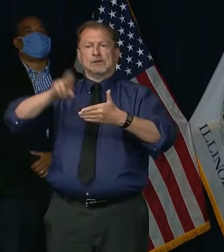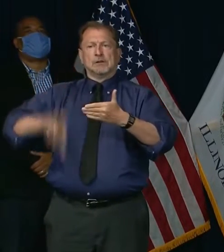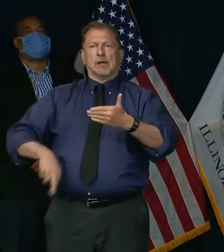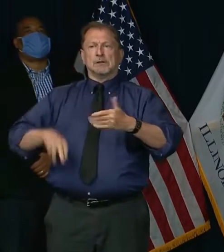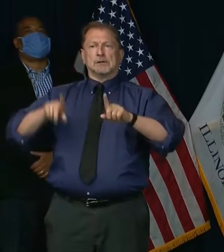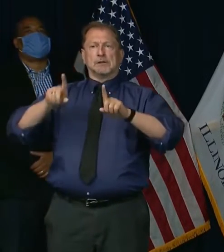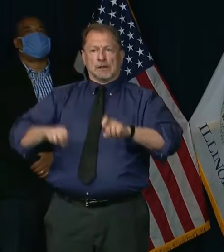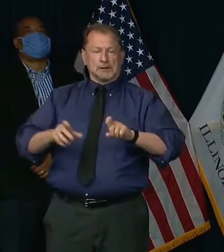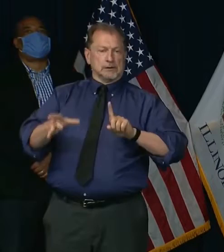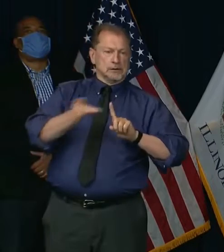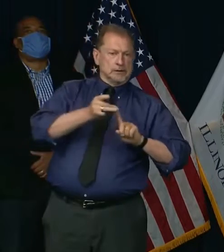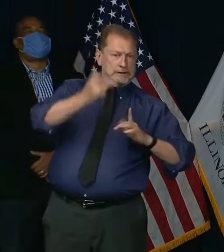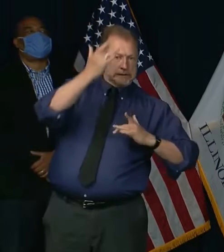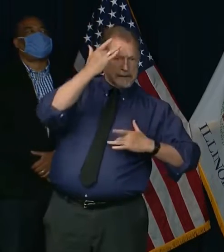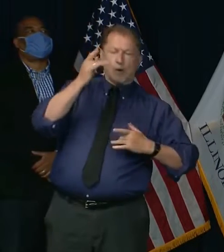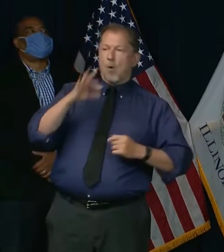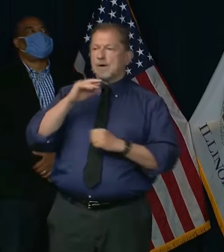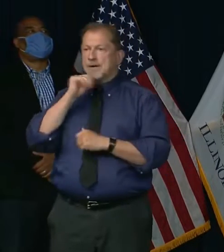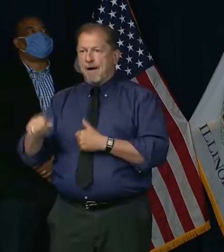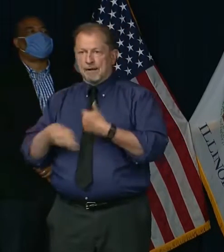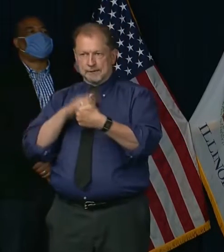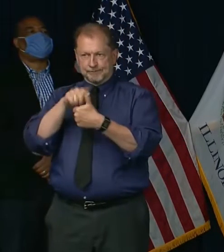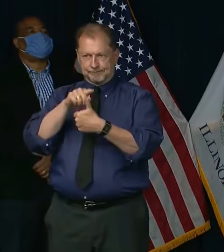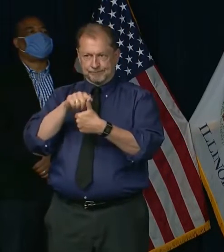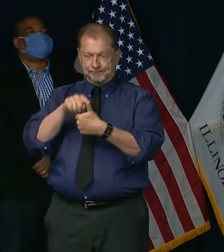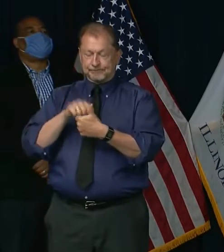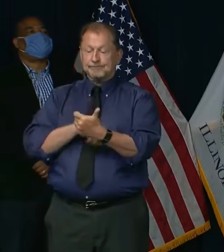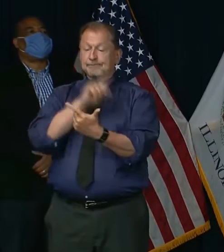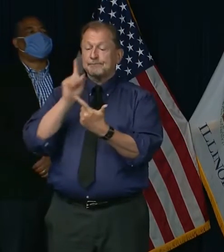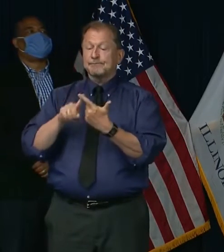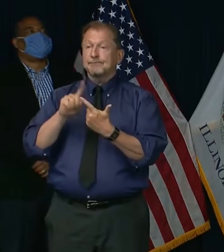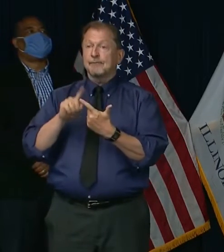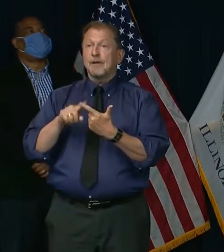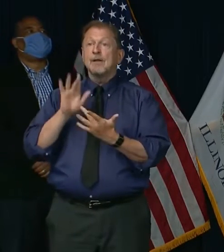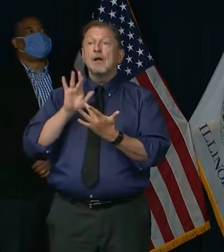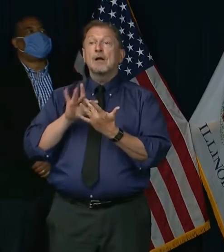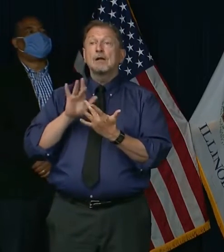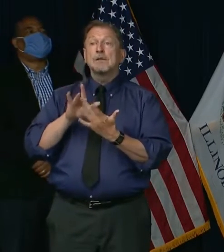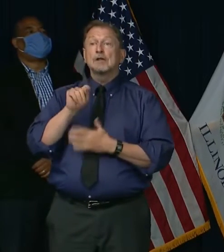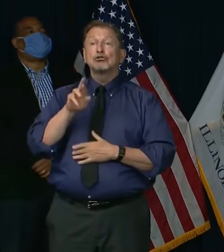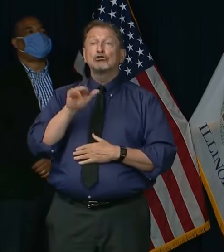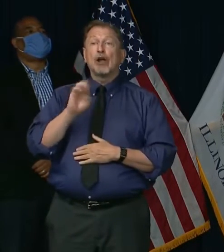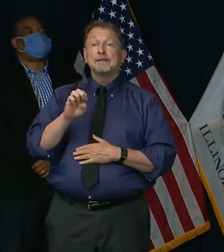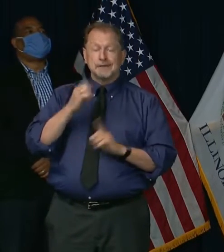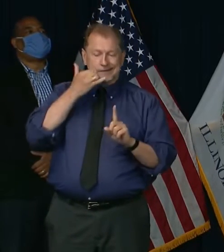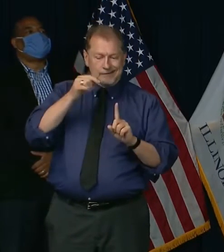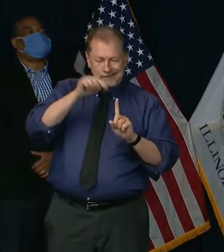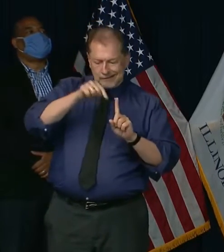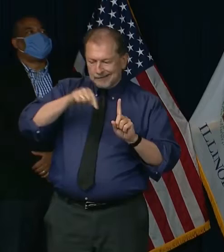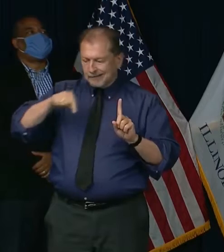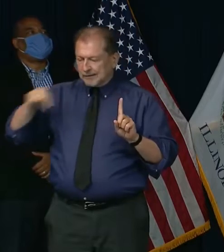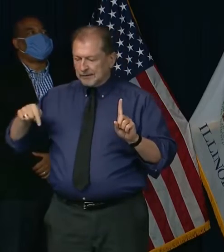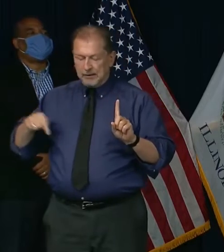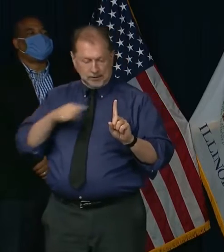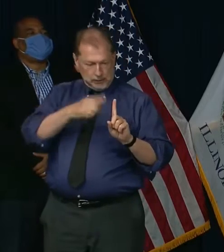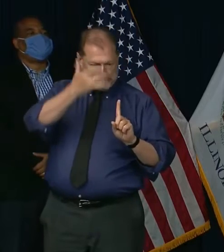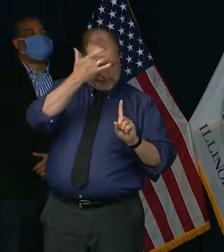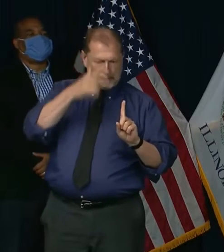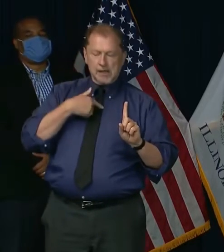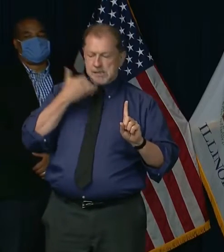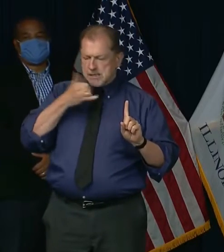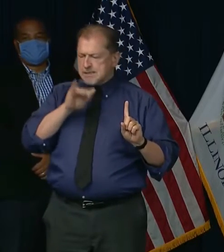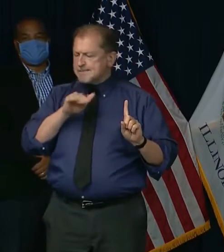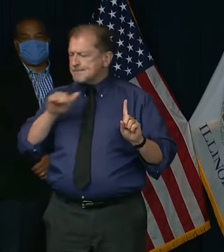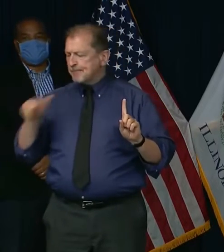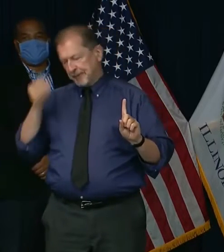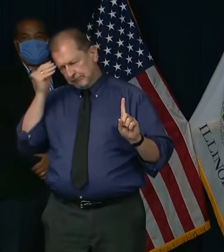On contact tracing, we continue to build up our capabilities, including new hires that have increased the ranks of